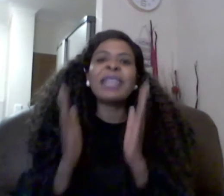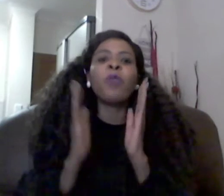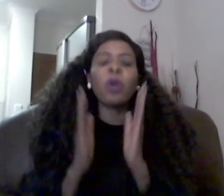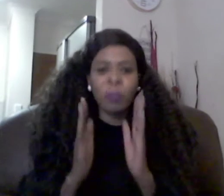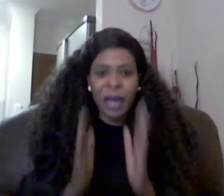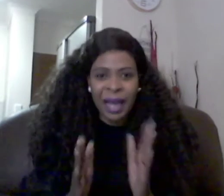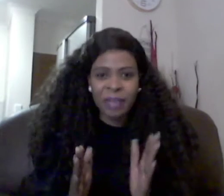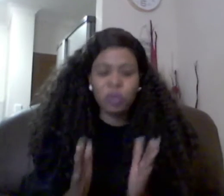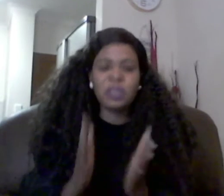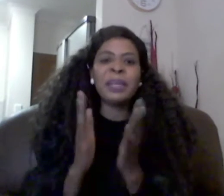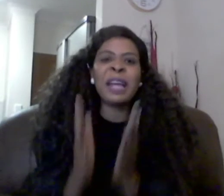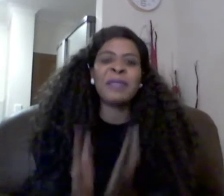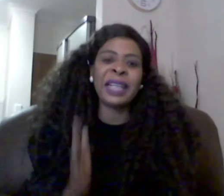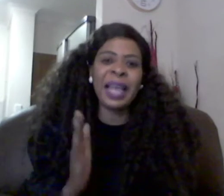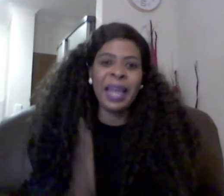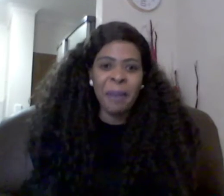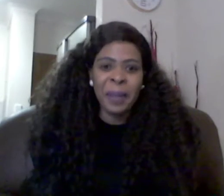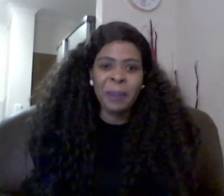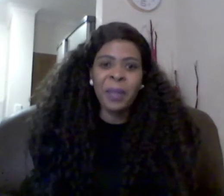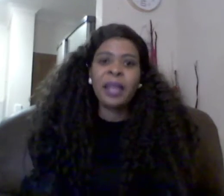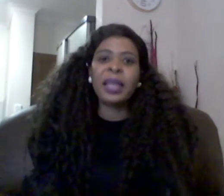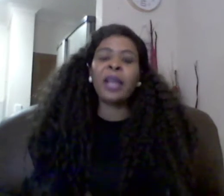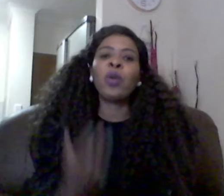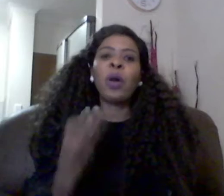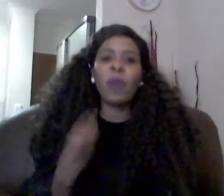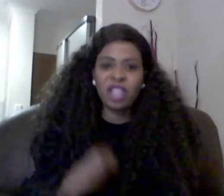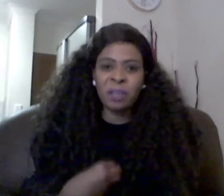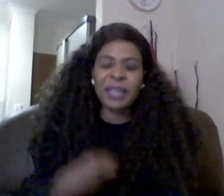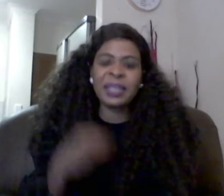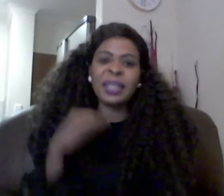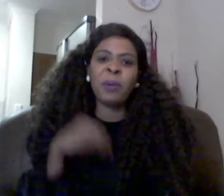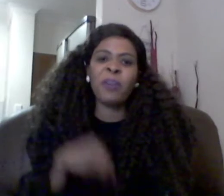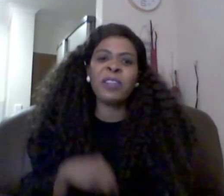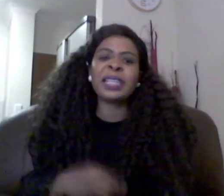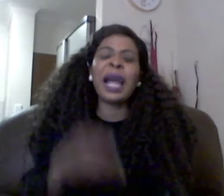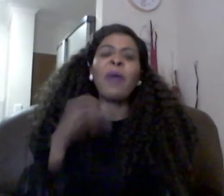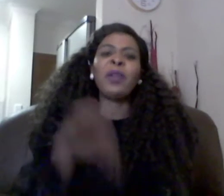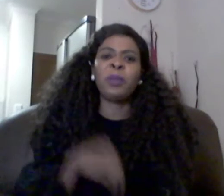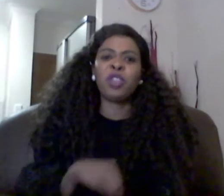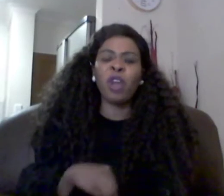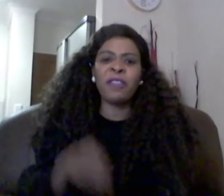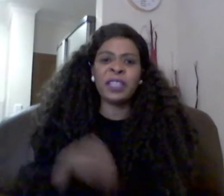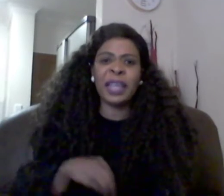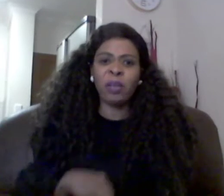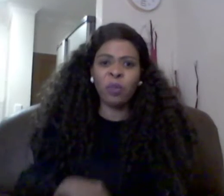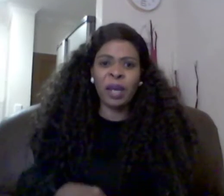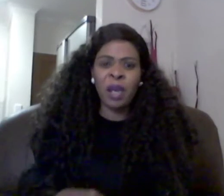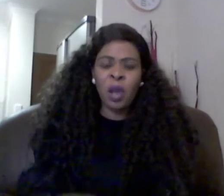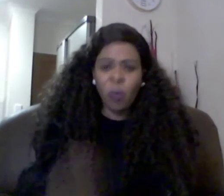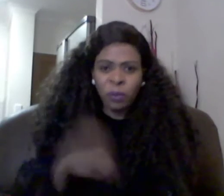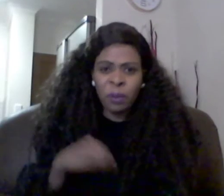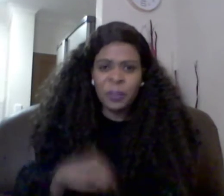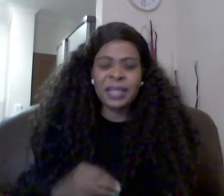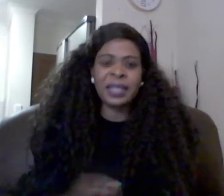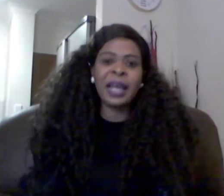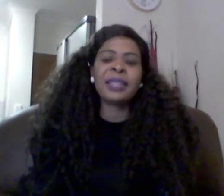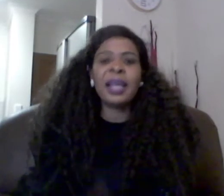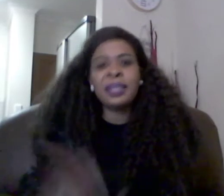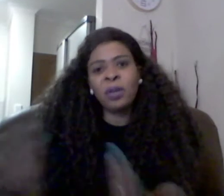followed my heart so sometimes it can happen that you are watching me and saying the prophetess i want to be sure if it's the right one what will be the sign signs are not